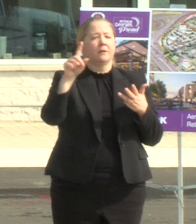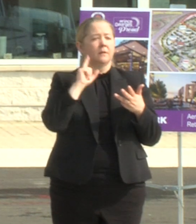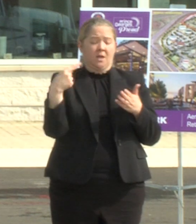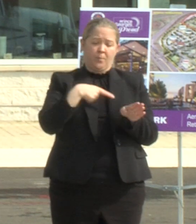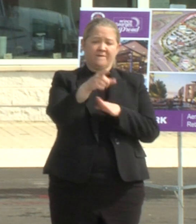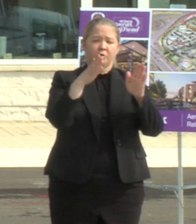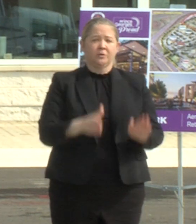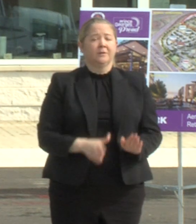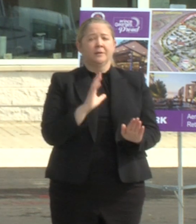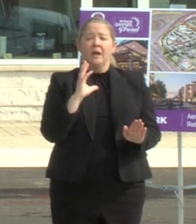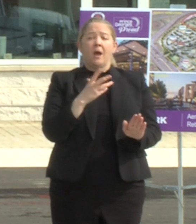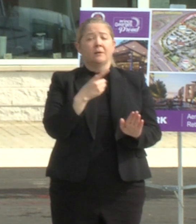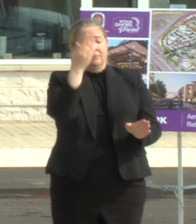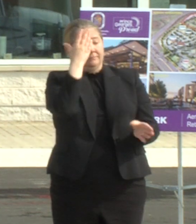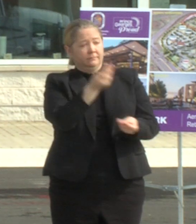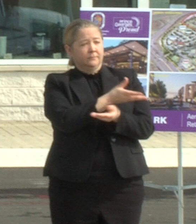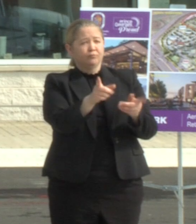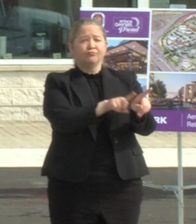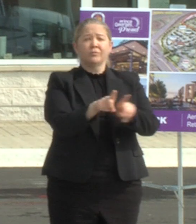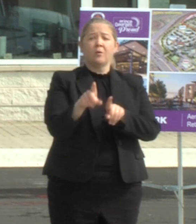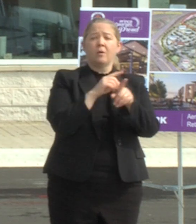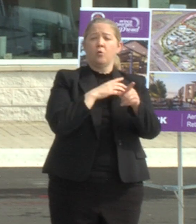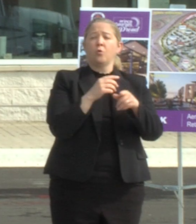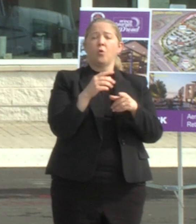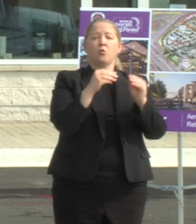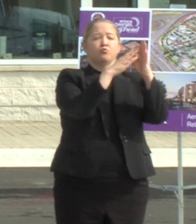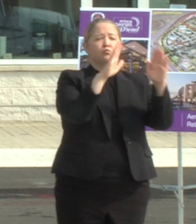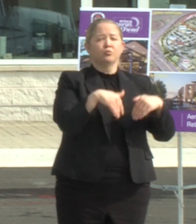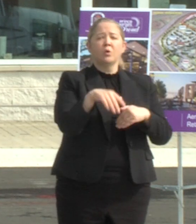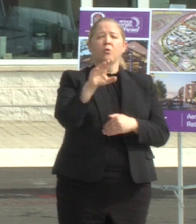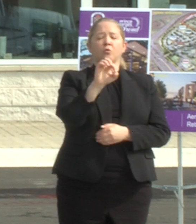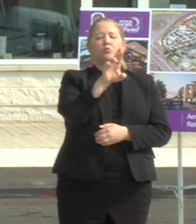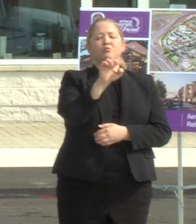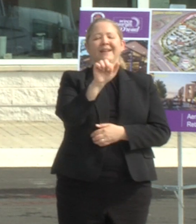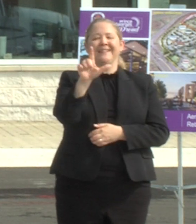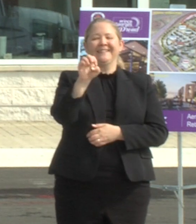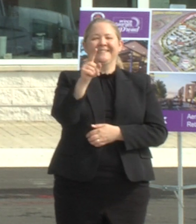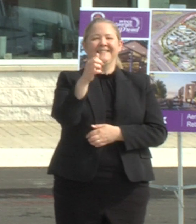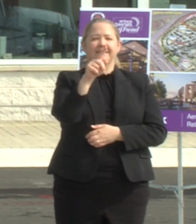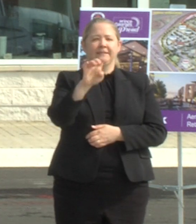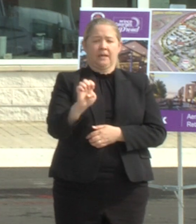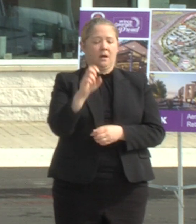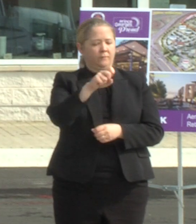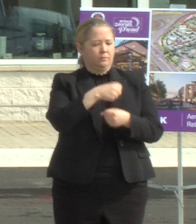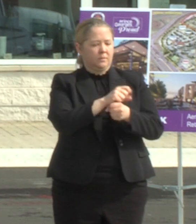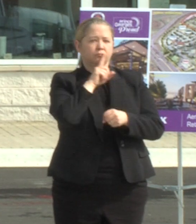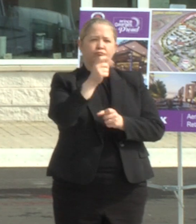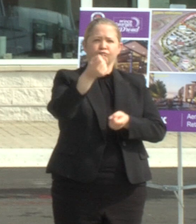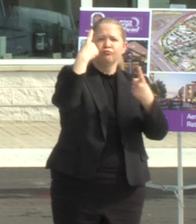and let me say this real estate projects have to make sense on paper before they can make new space for homes and businesses